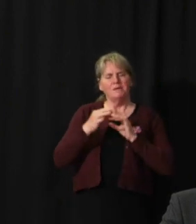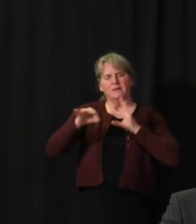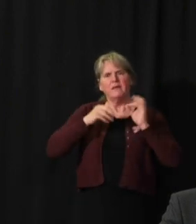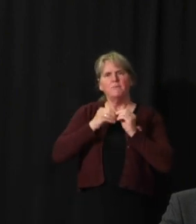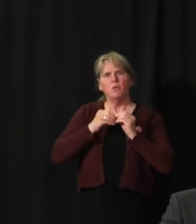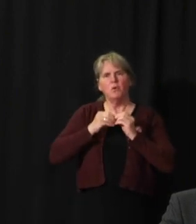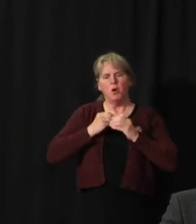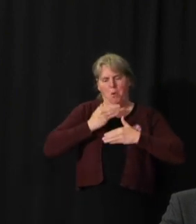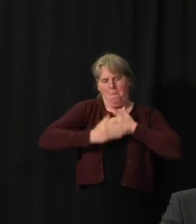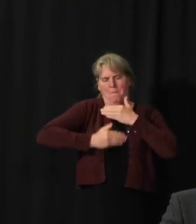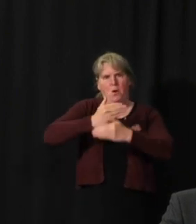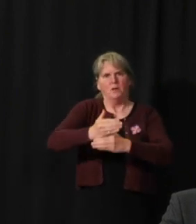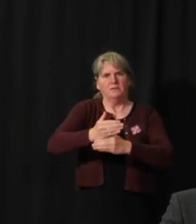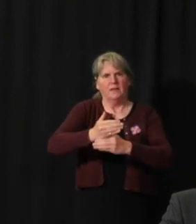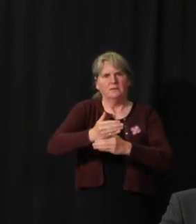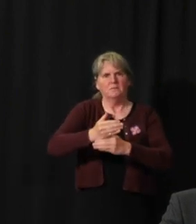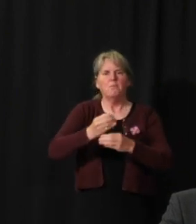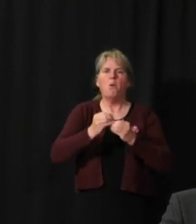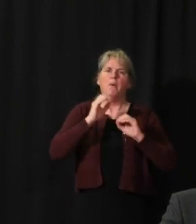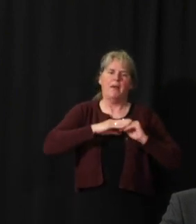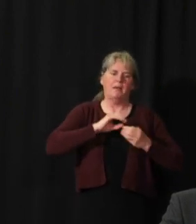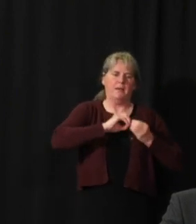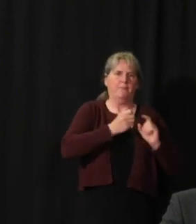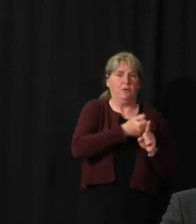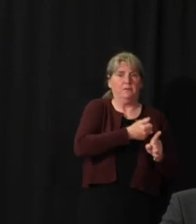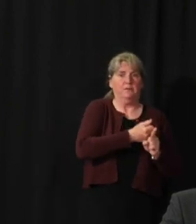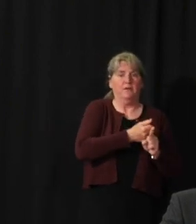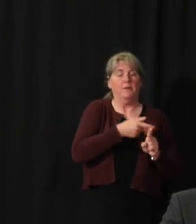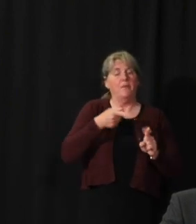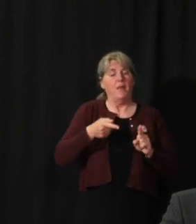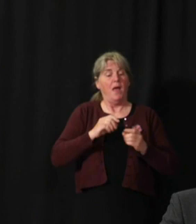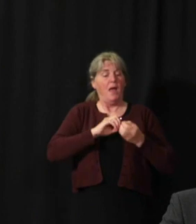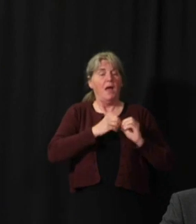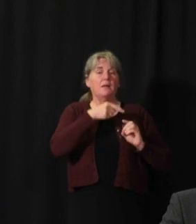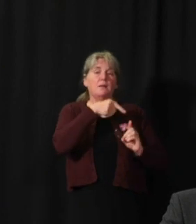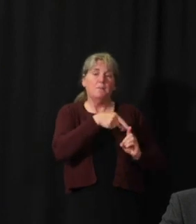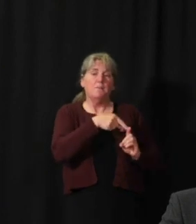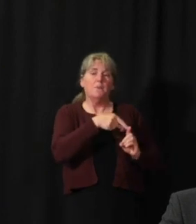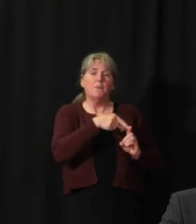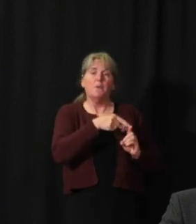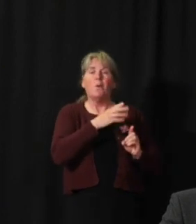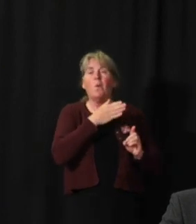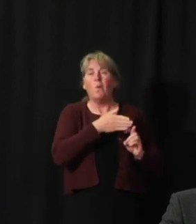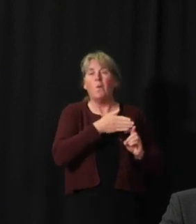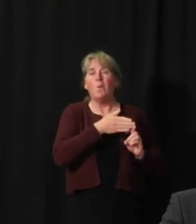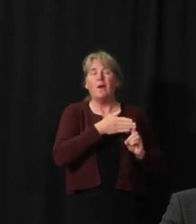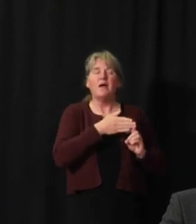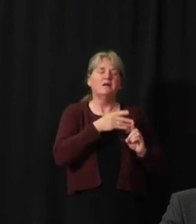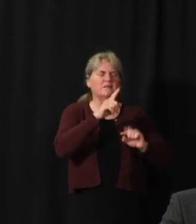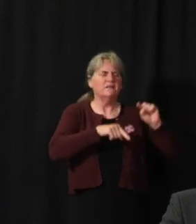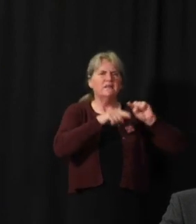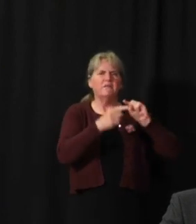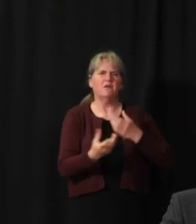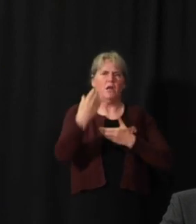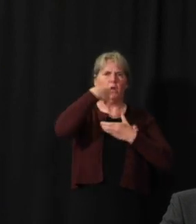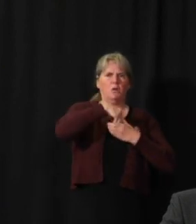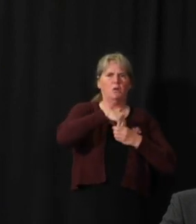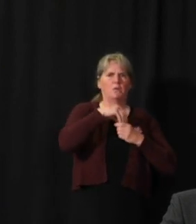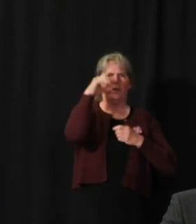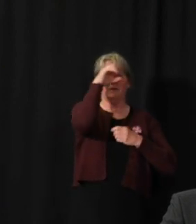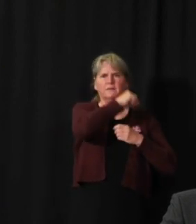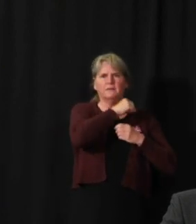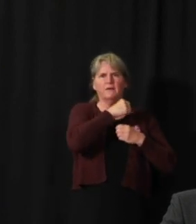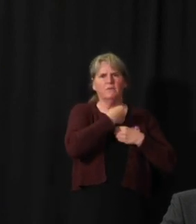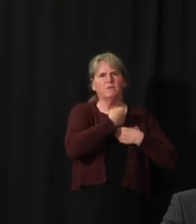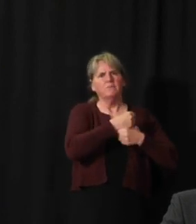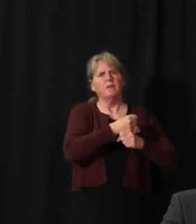than the numbers themselves. Any number I show is going to be subject to is based on a variety of assumptions and is subject